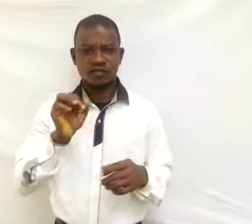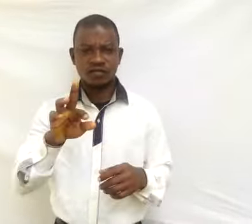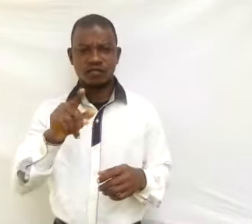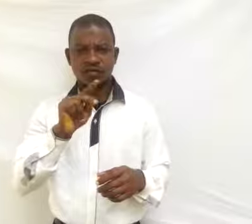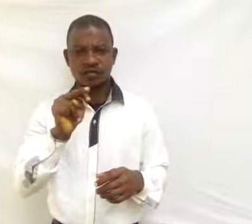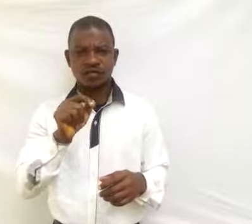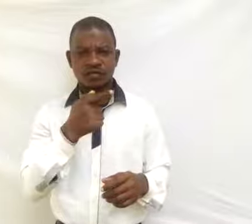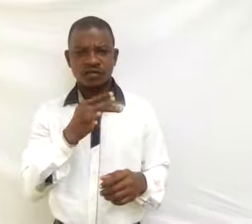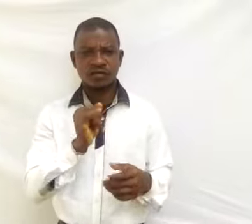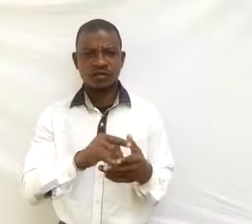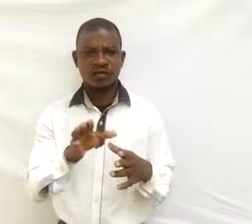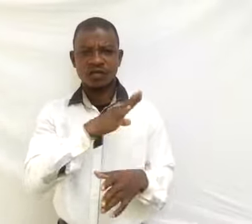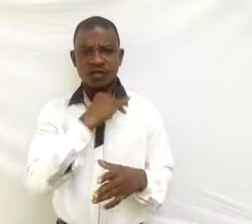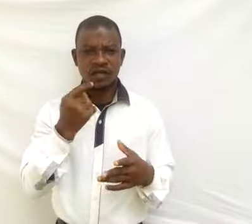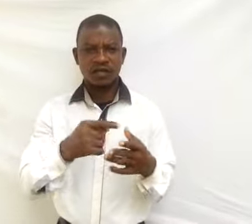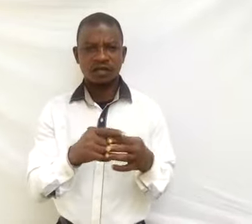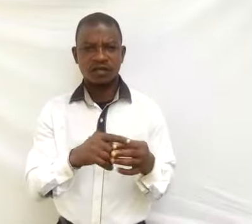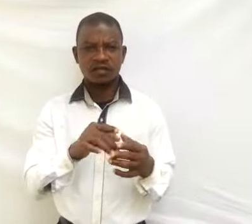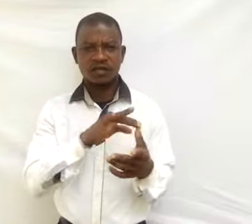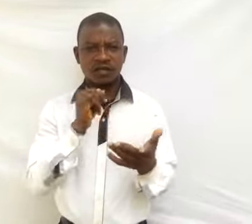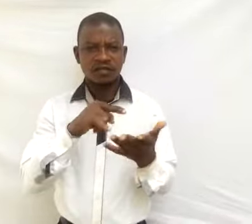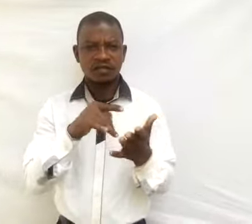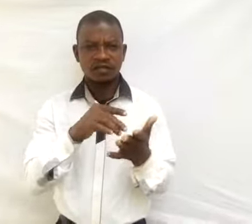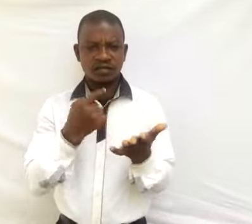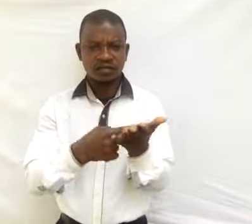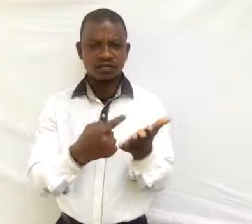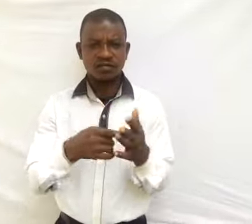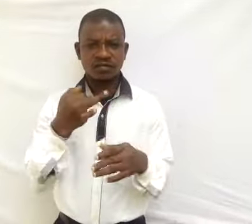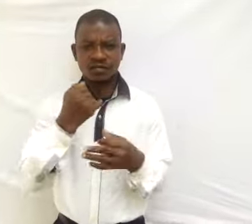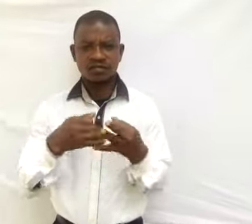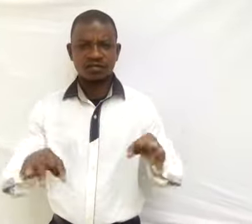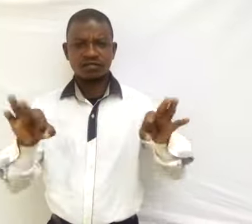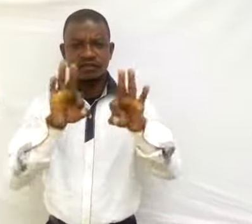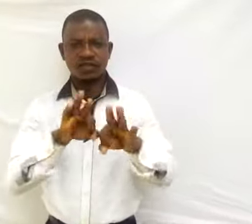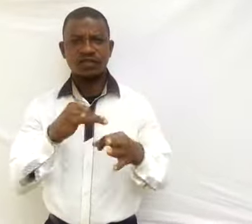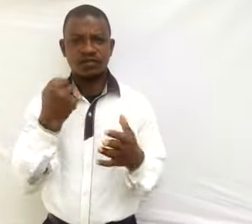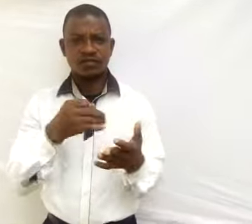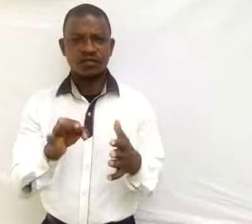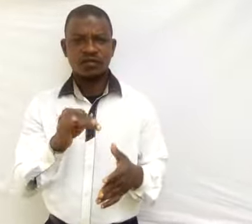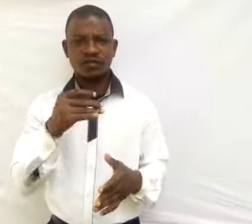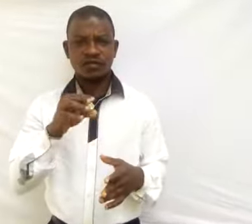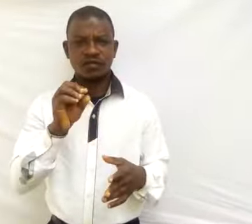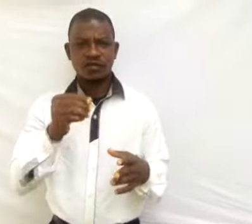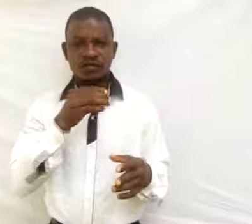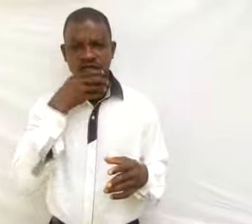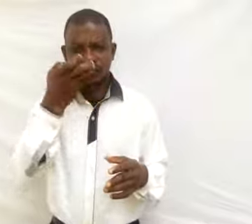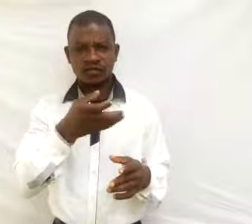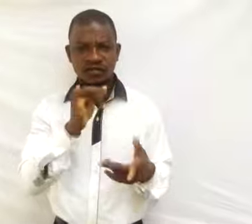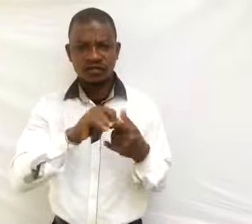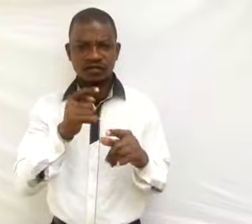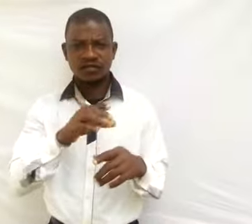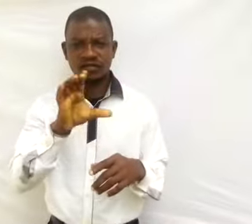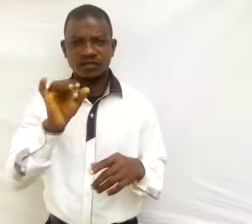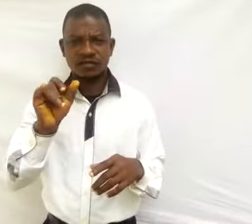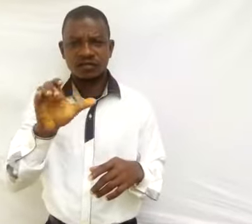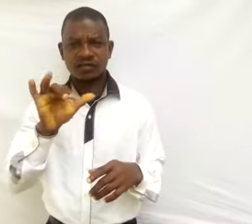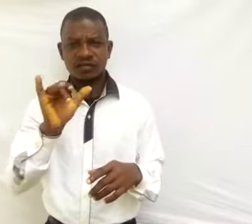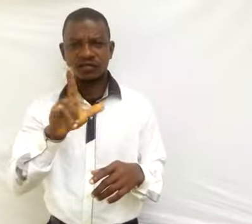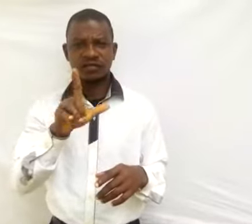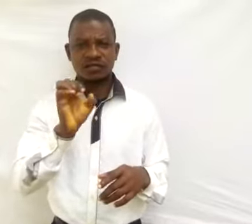and discuss the importance of oxygen cycle. Now,